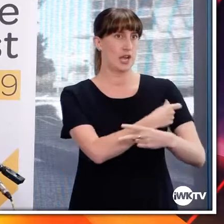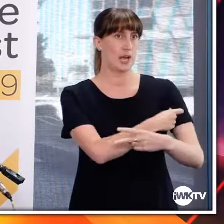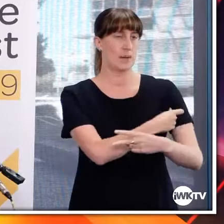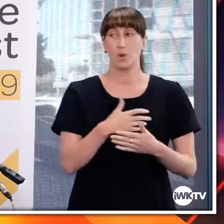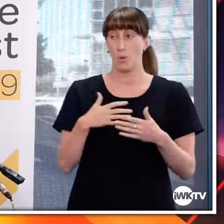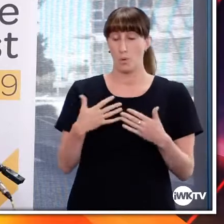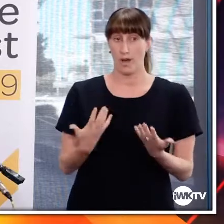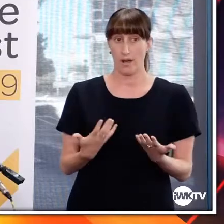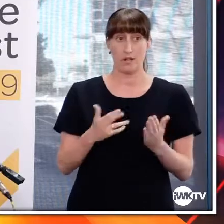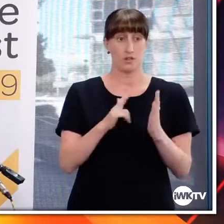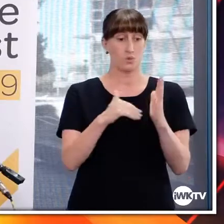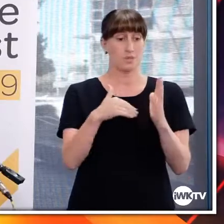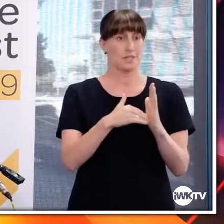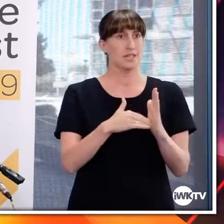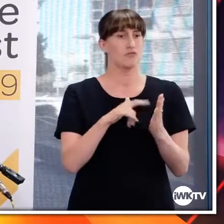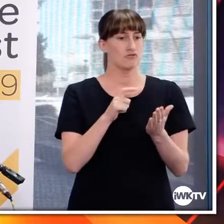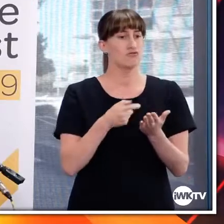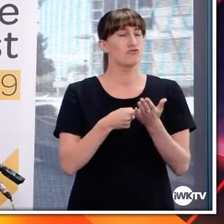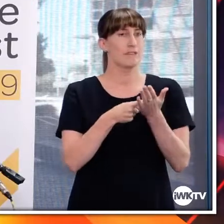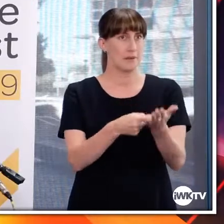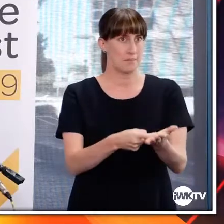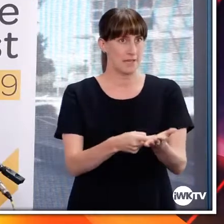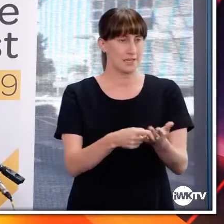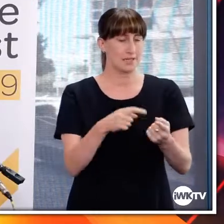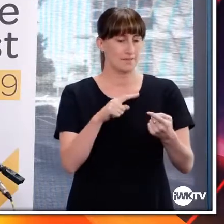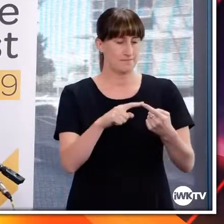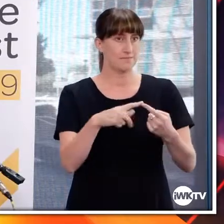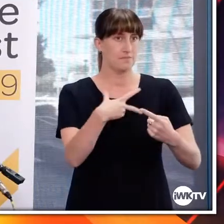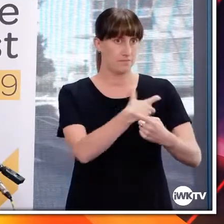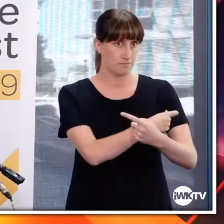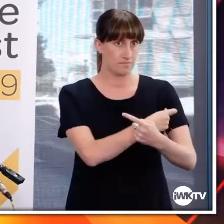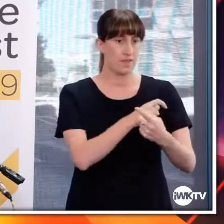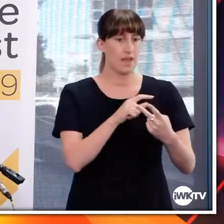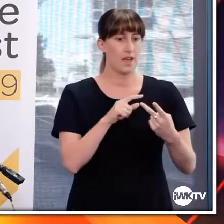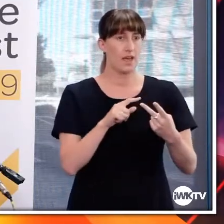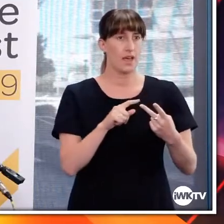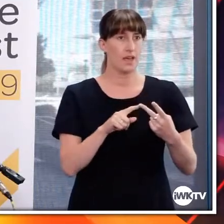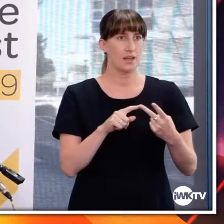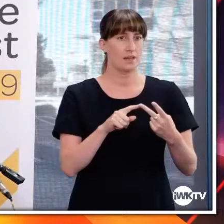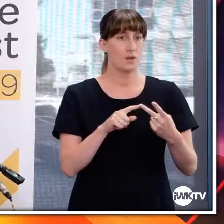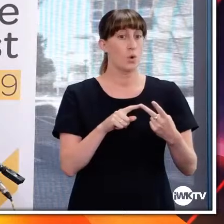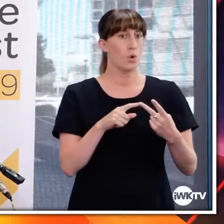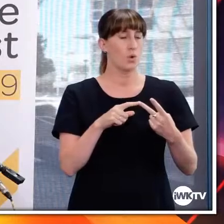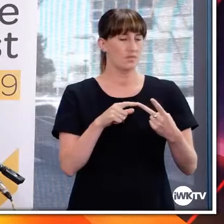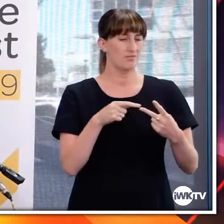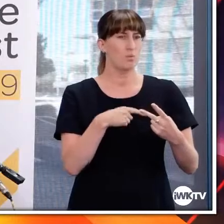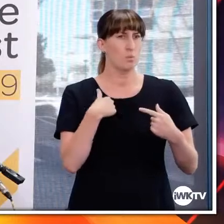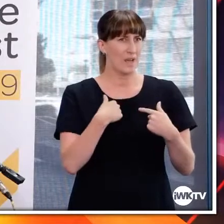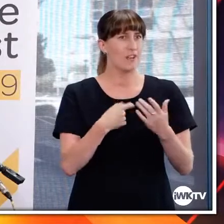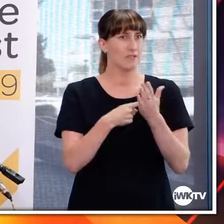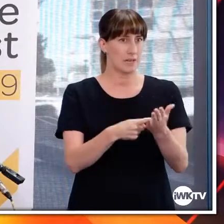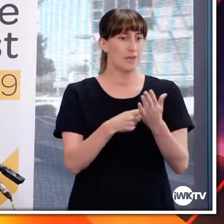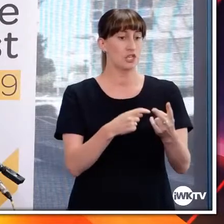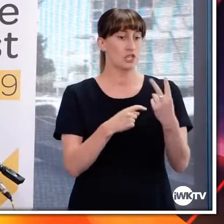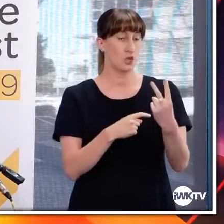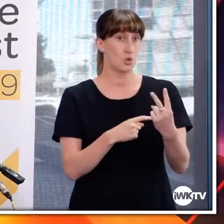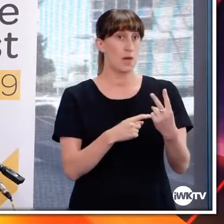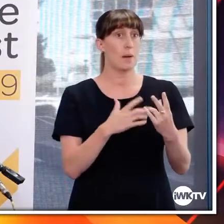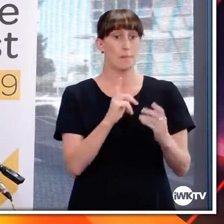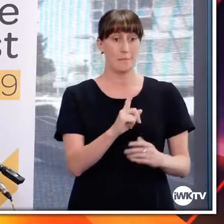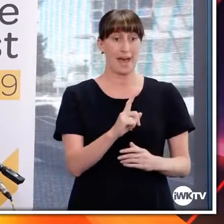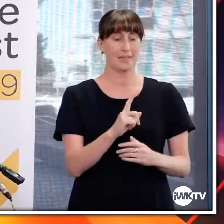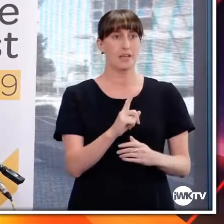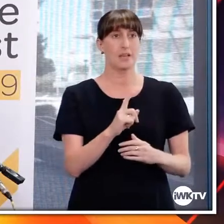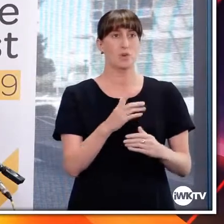approval and the recommended dosing that we've approved for the vaccine is two doses that are 21 days apart. The second